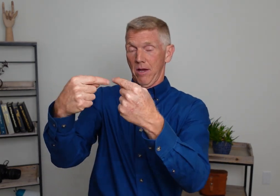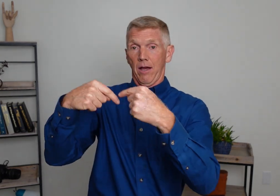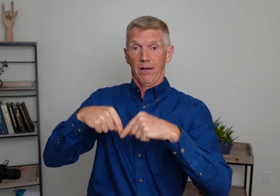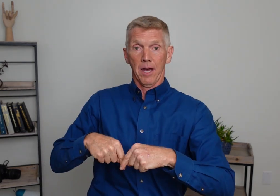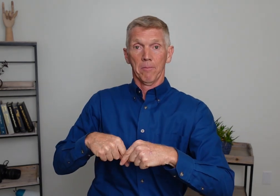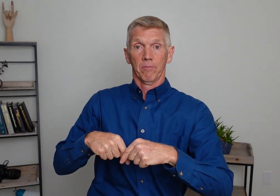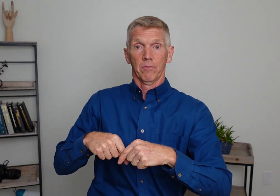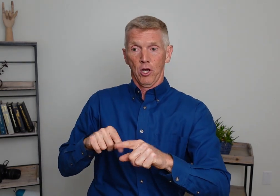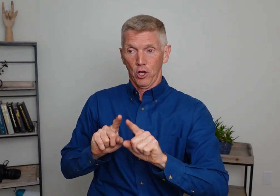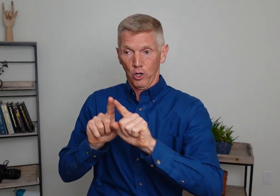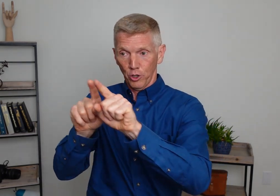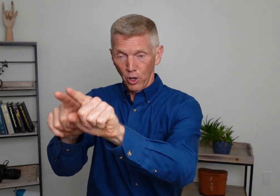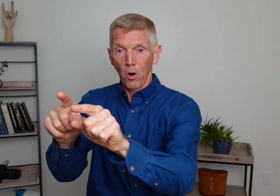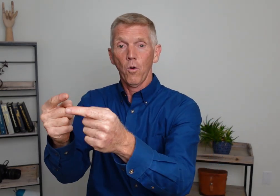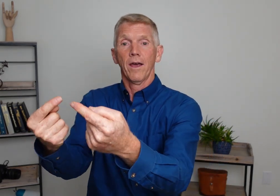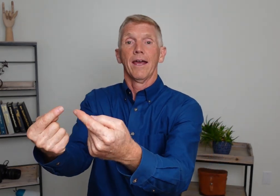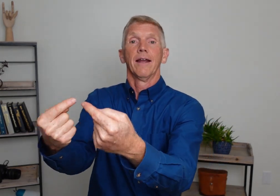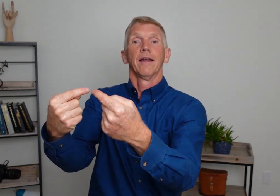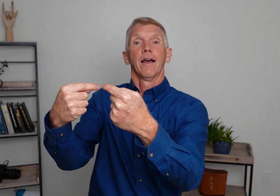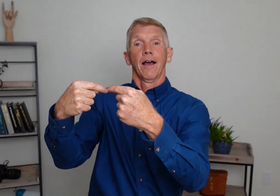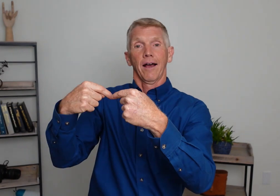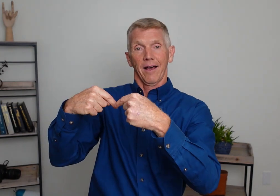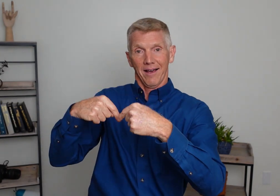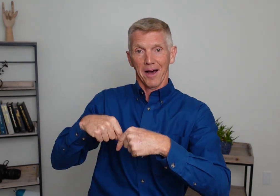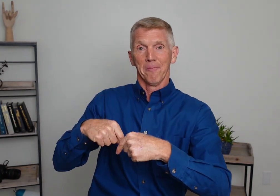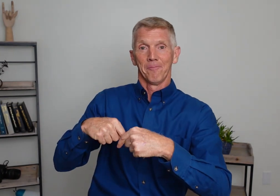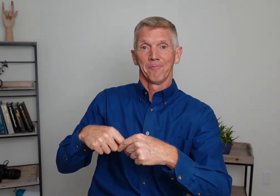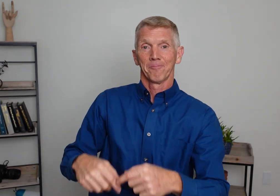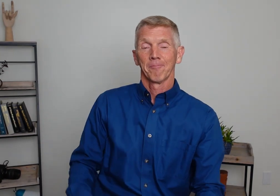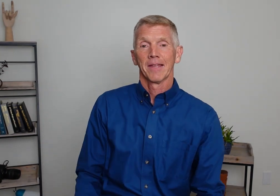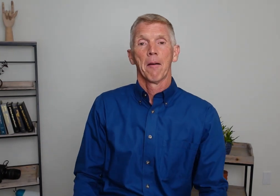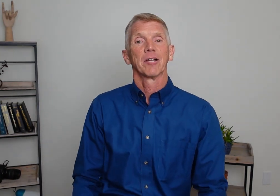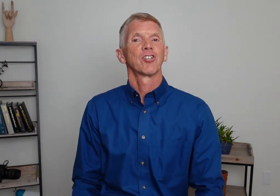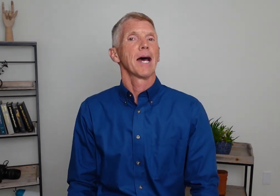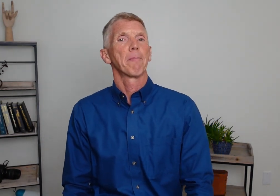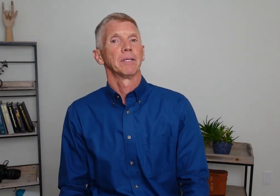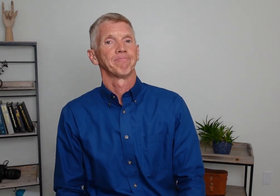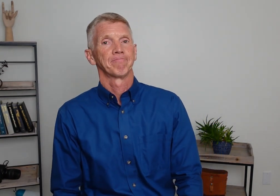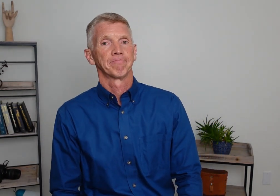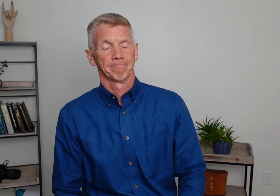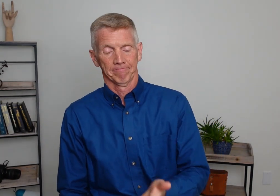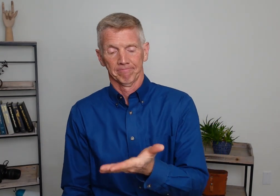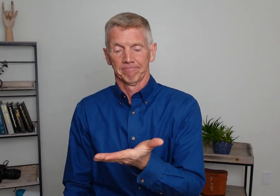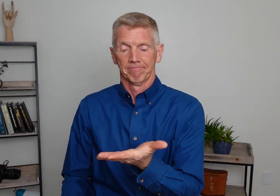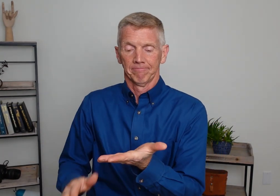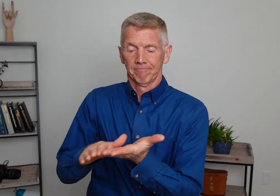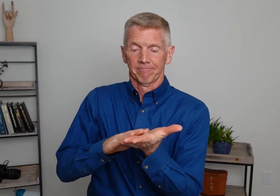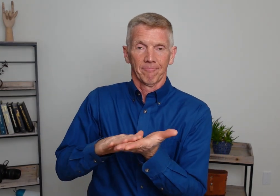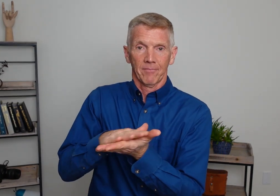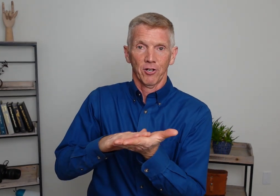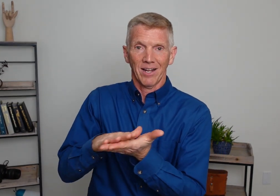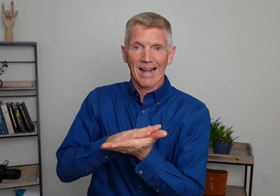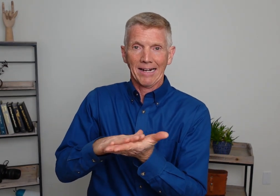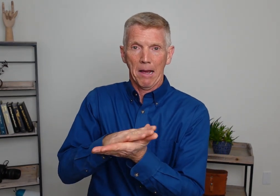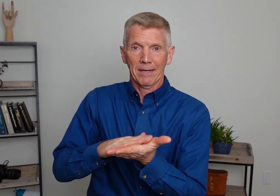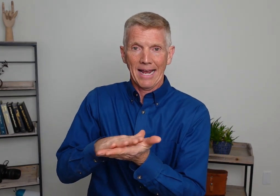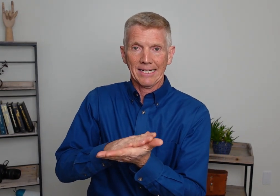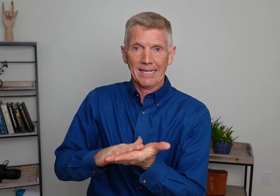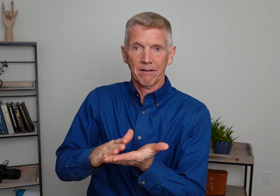Come. Go and come. How about stop? Here's that nod down on hand again.